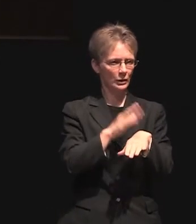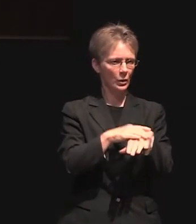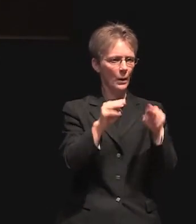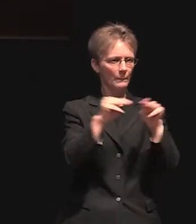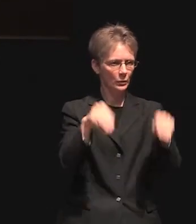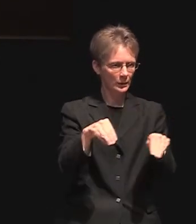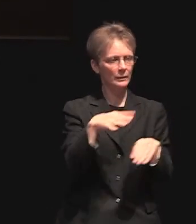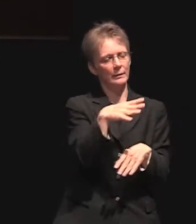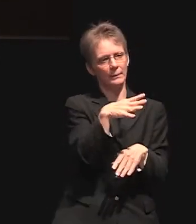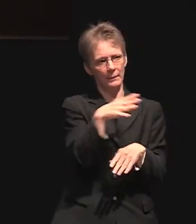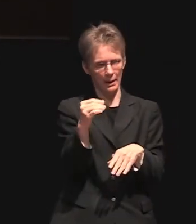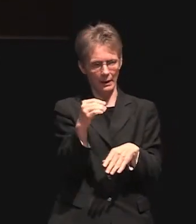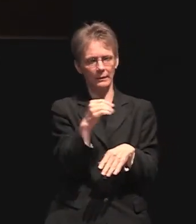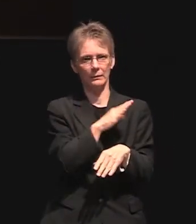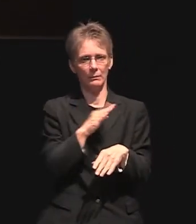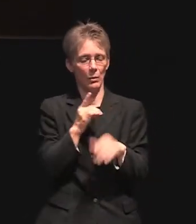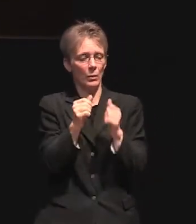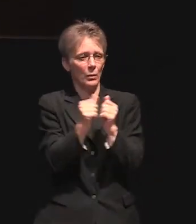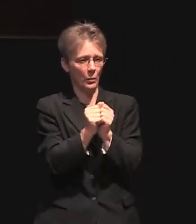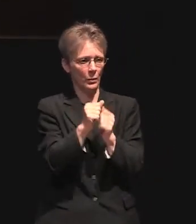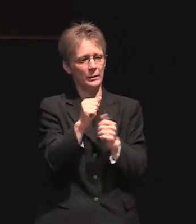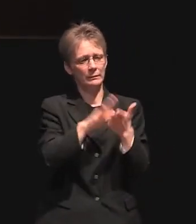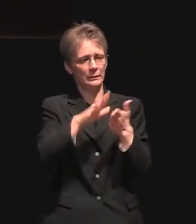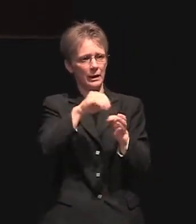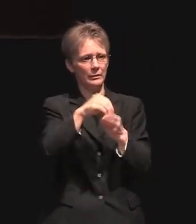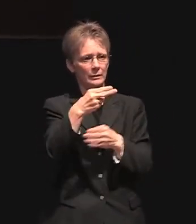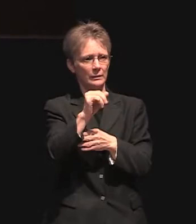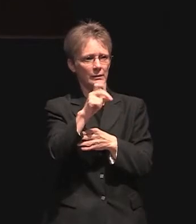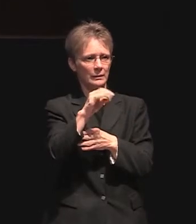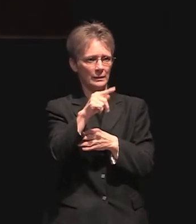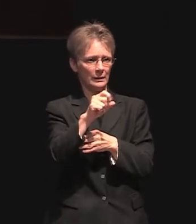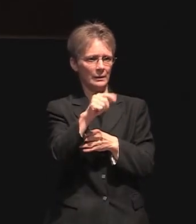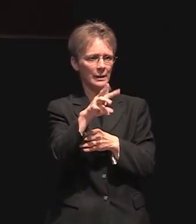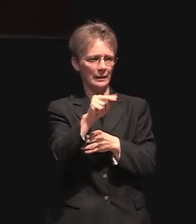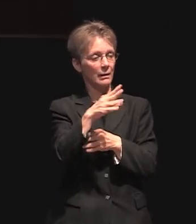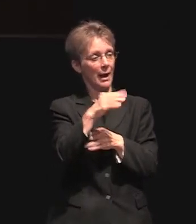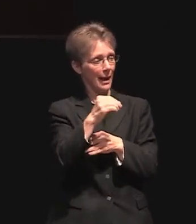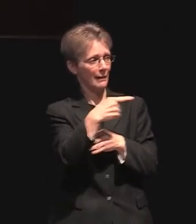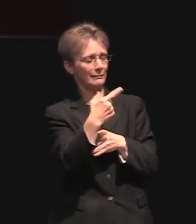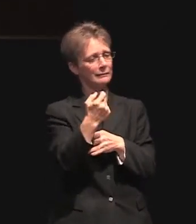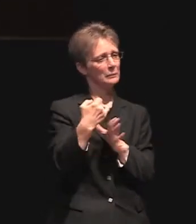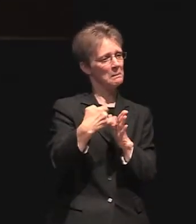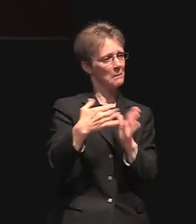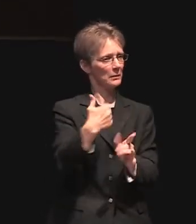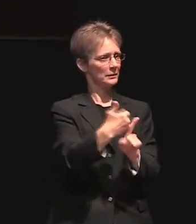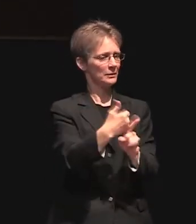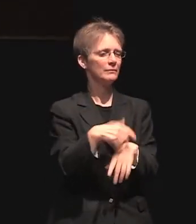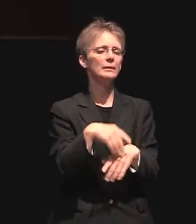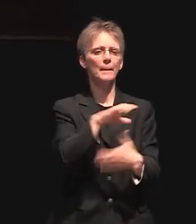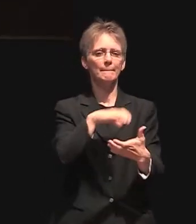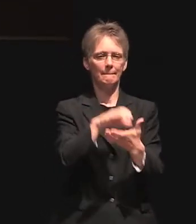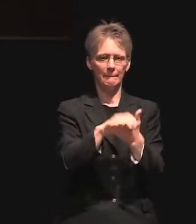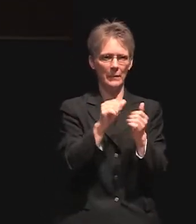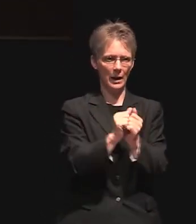in hackettstown and i also know he happens to have done a little artwork himself here and there he's married to heidi roebuck